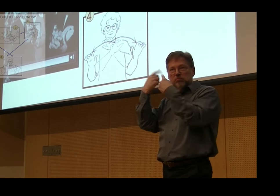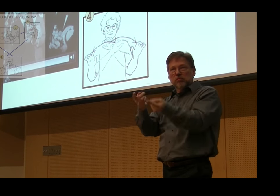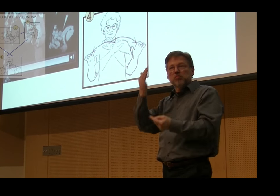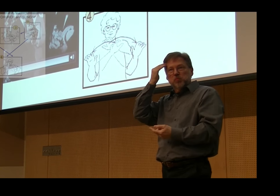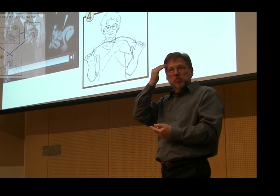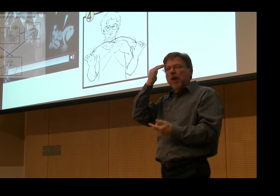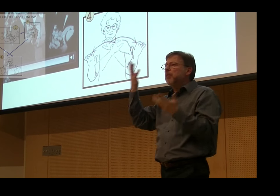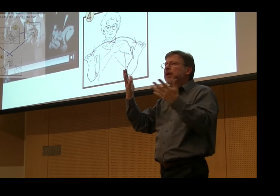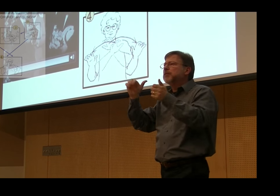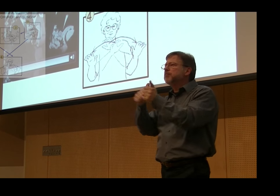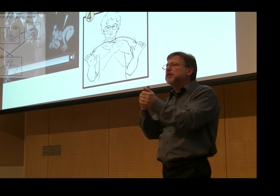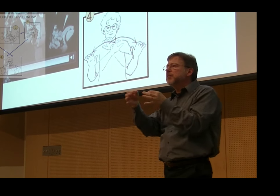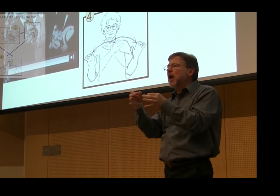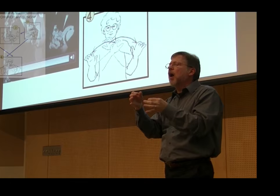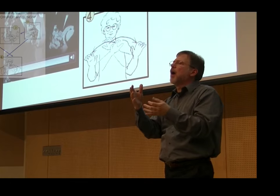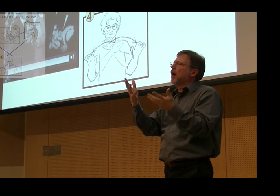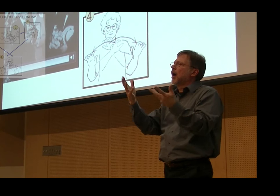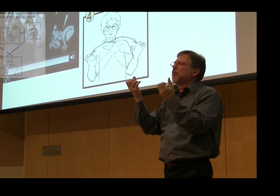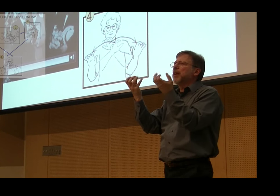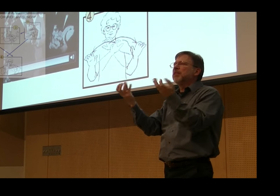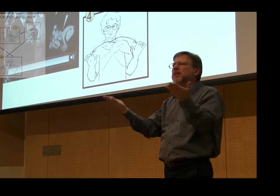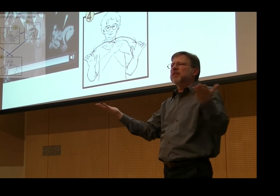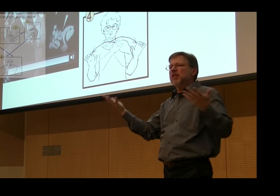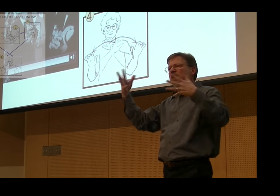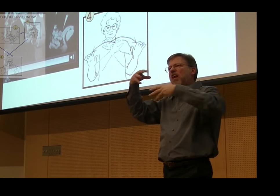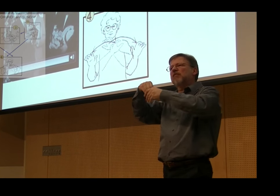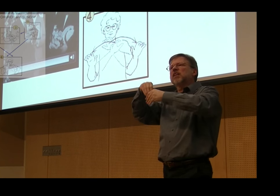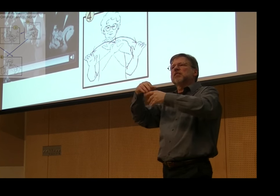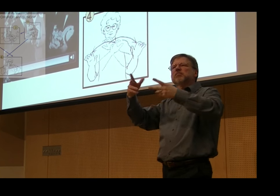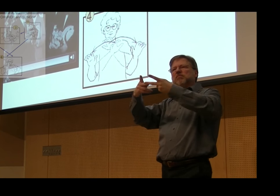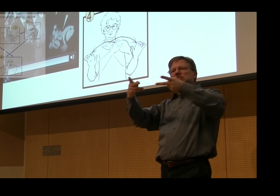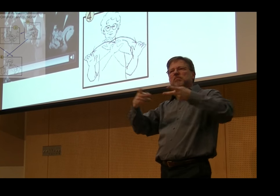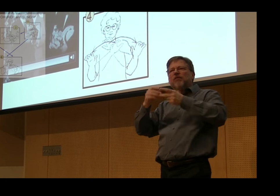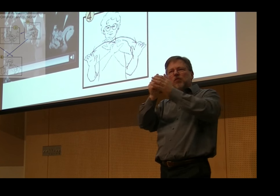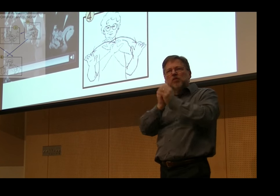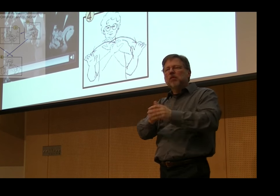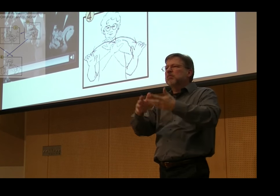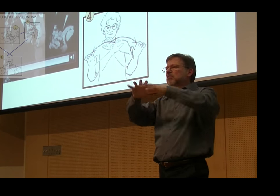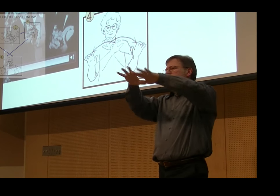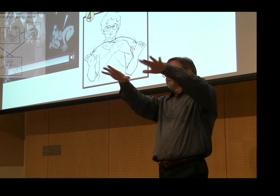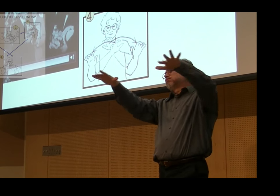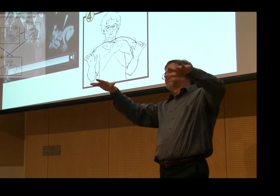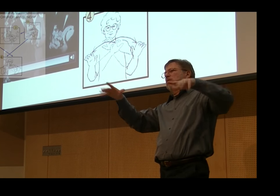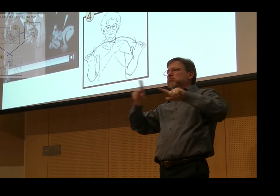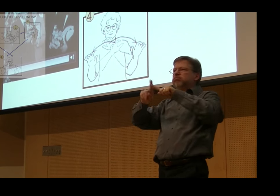At the Buffalo School, they may have seen variants of these forms and, of course,